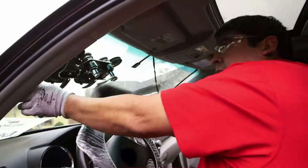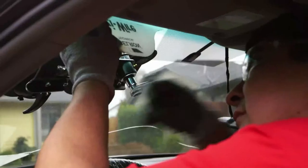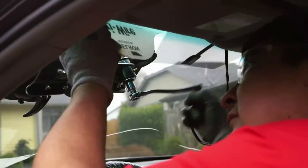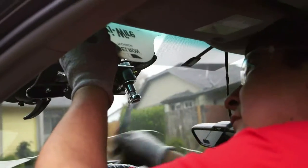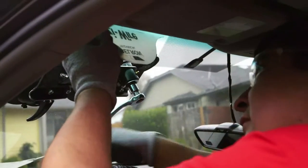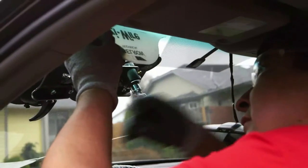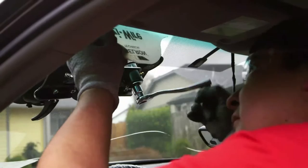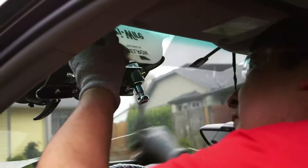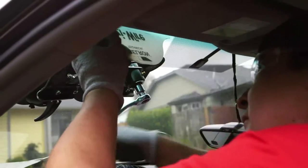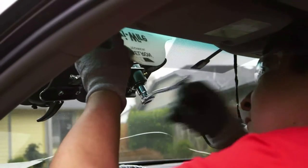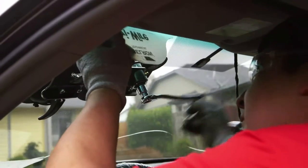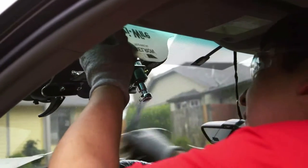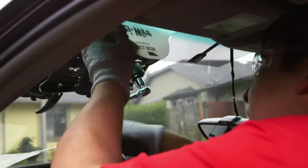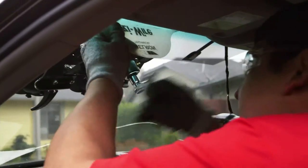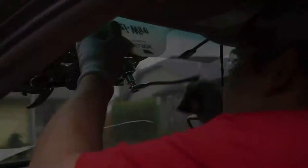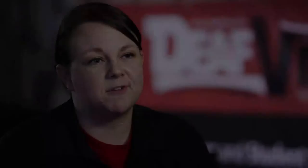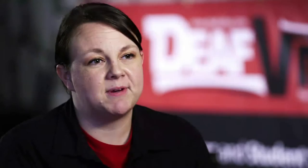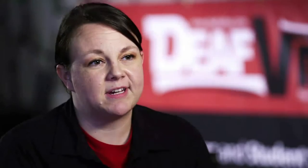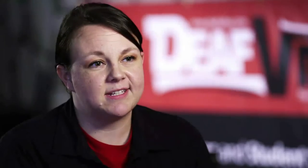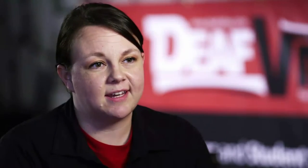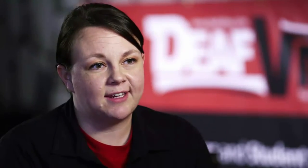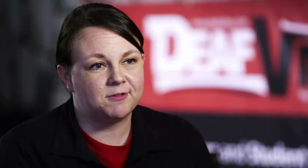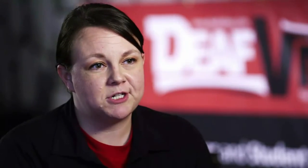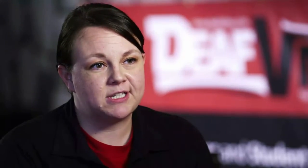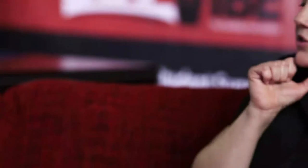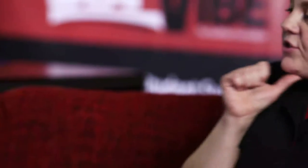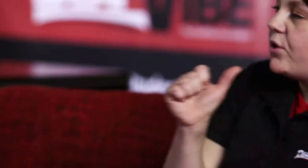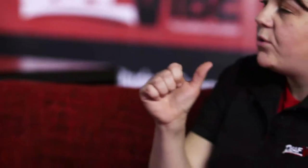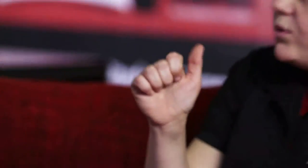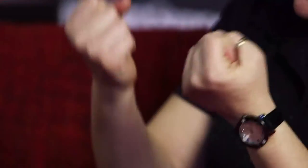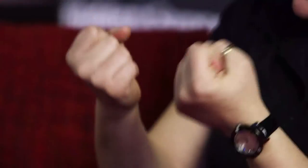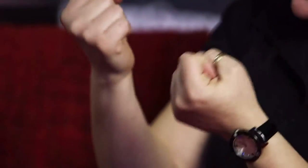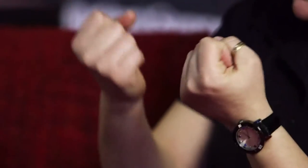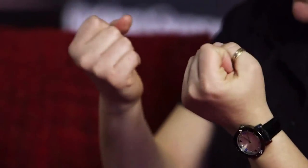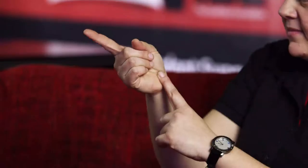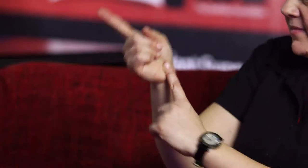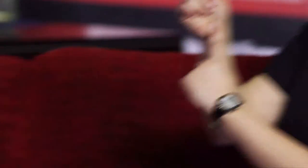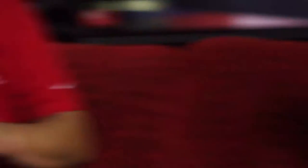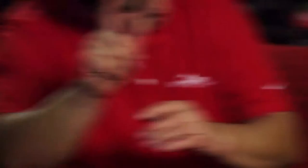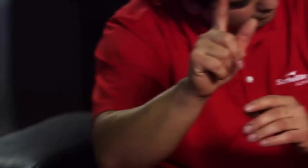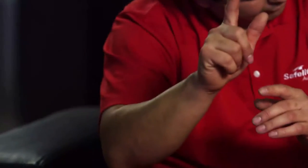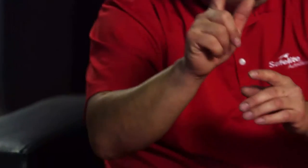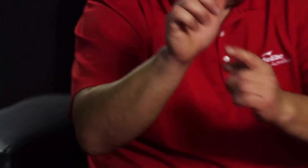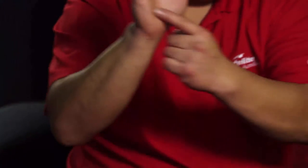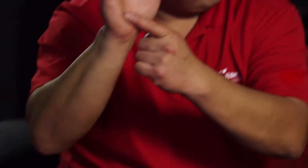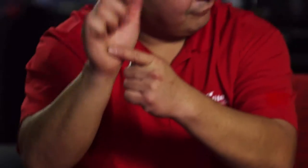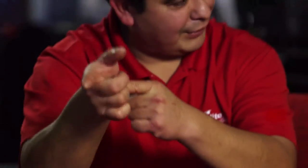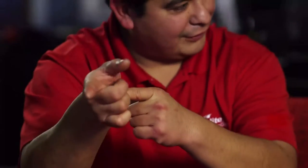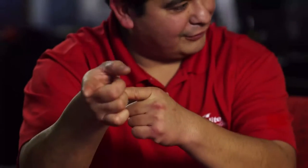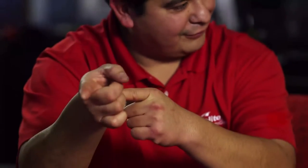Then I thought of Amanda. I've known American sign language since I was about eight years old. like music for your eyes. And I